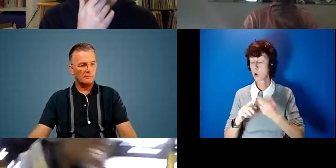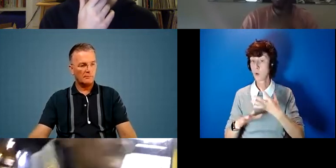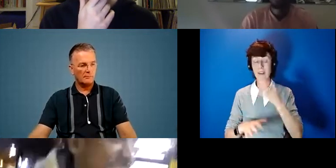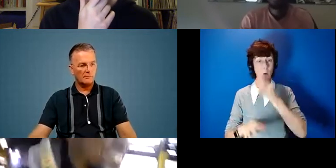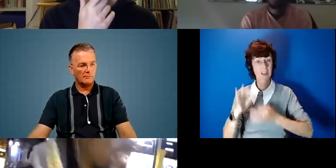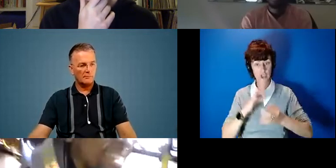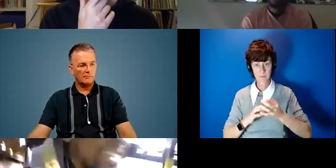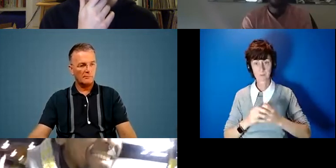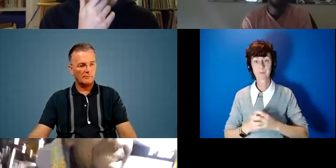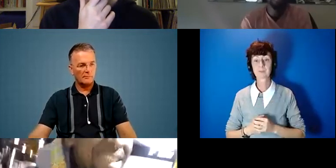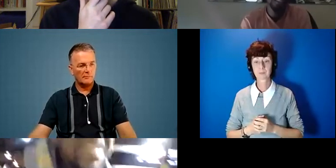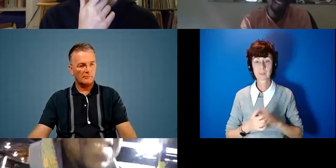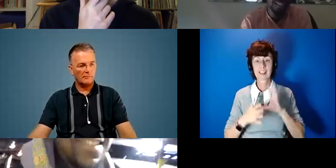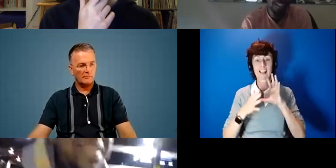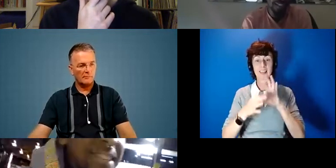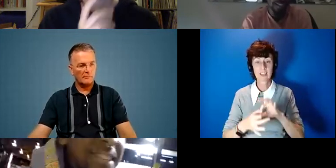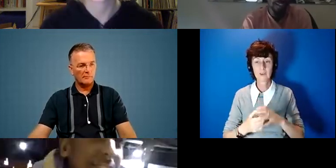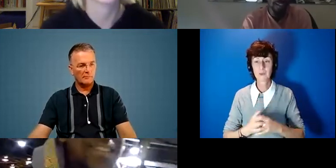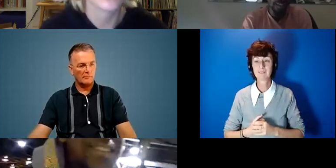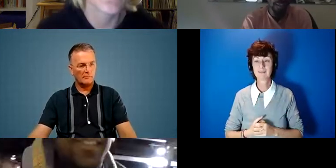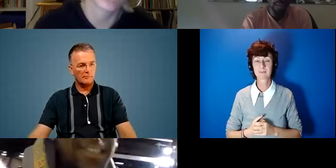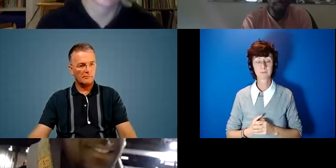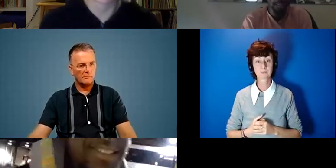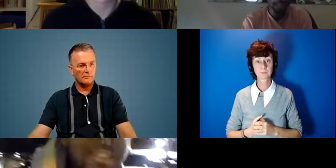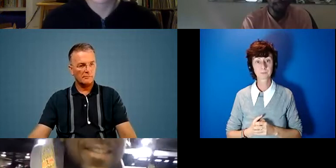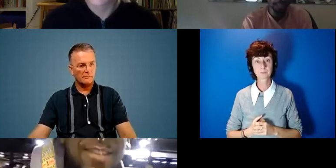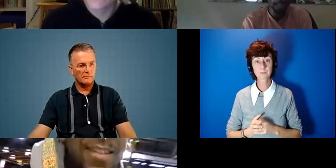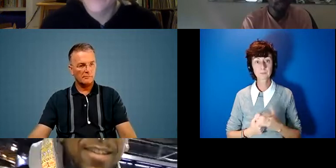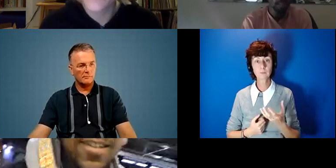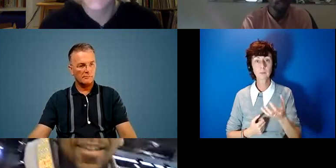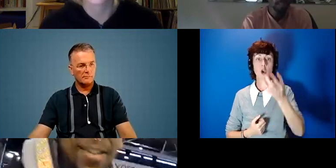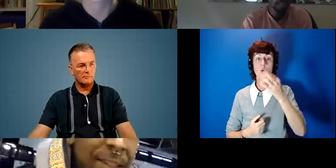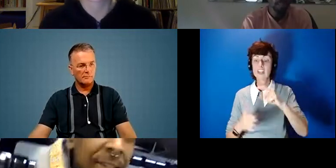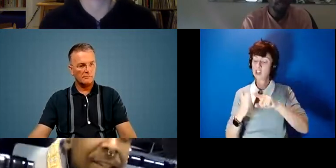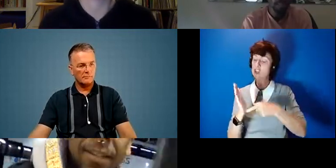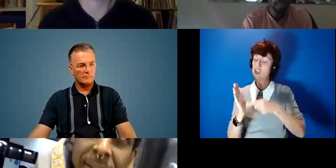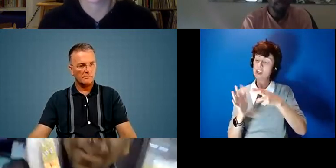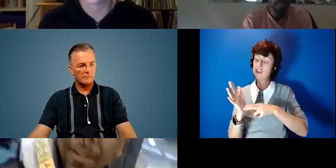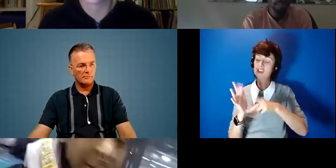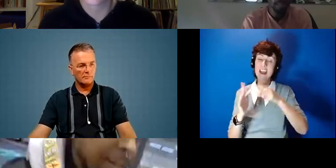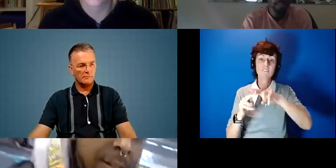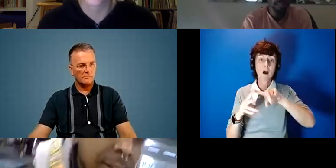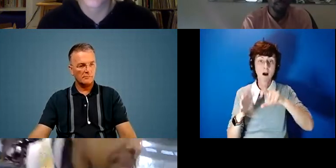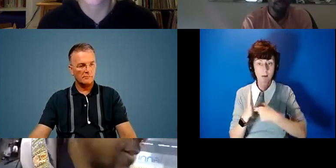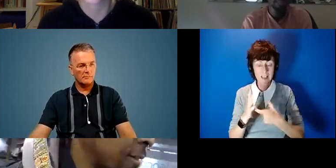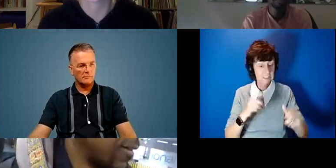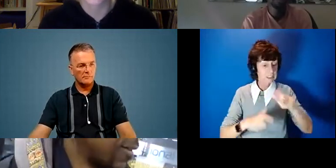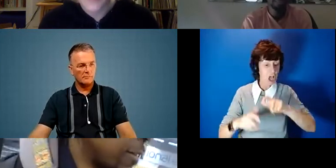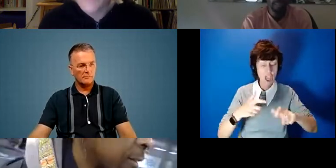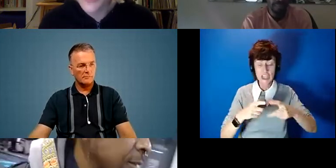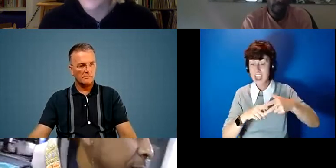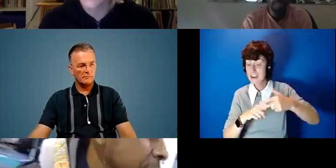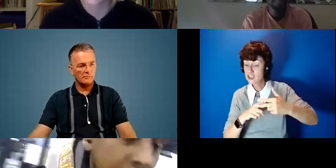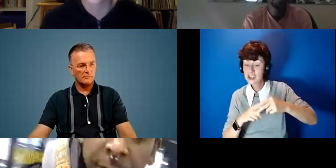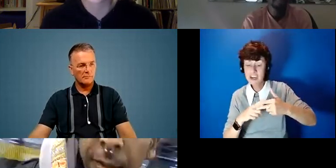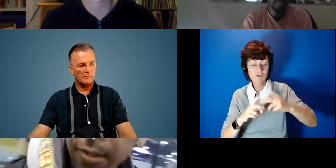about uh so we have we had a question that came earlier from jennifer which was how can science engineering researchers working working